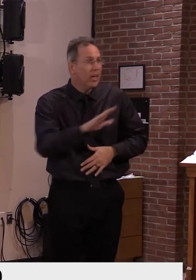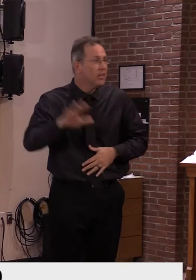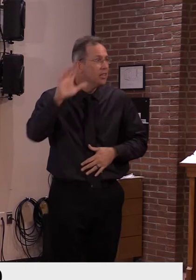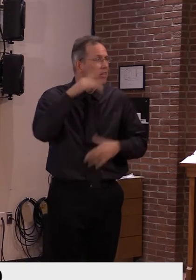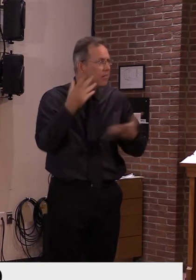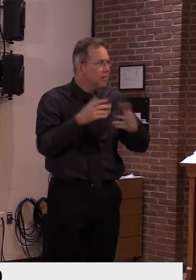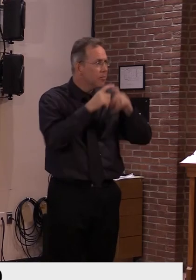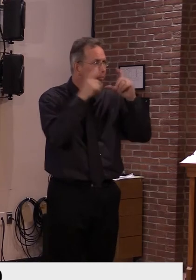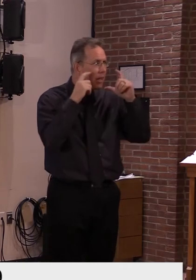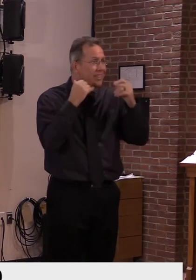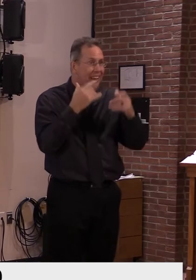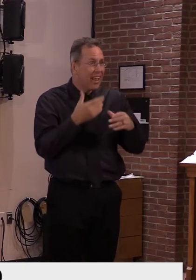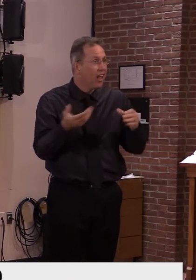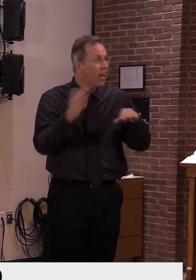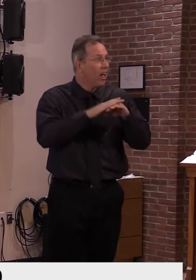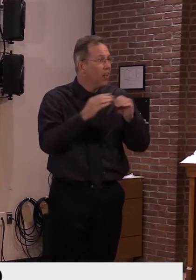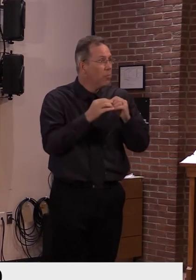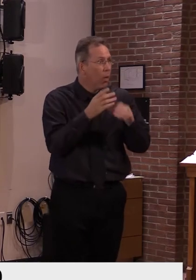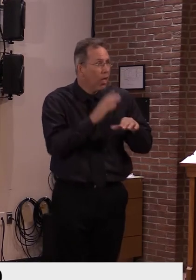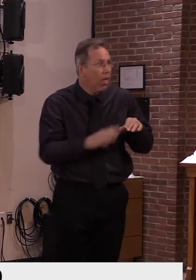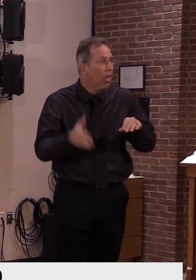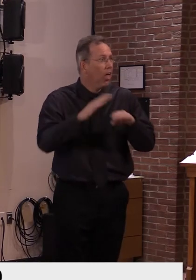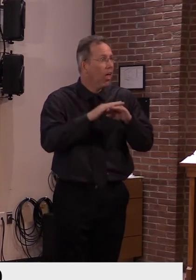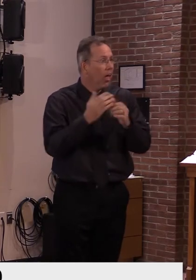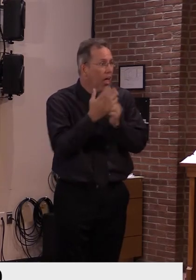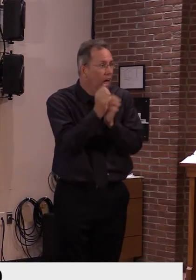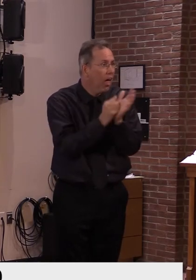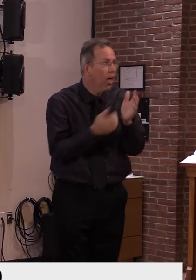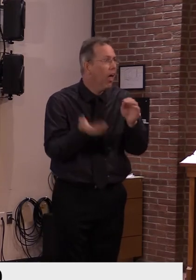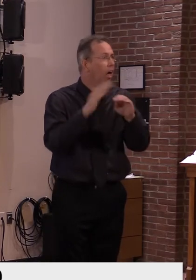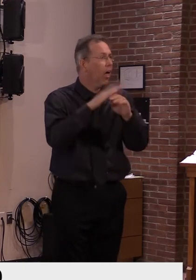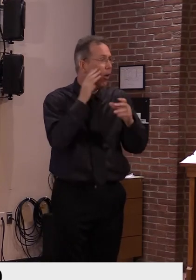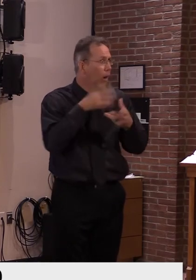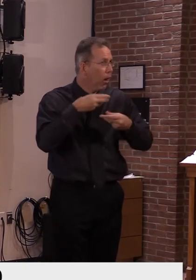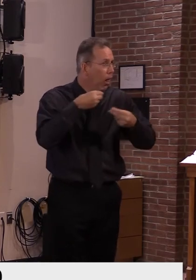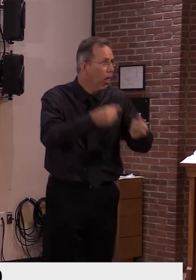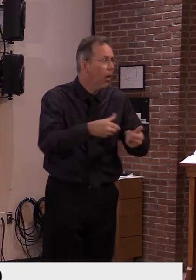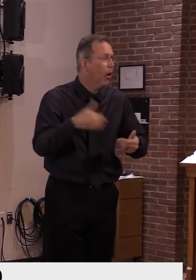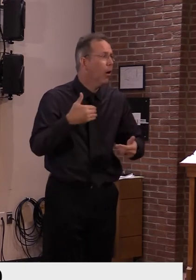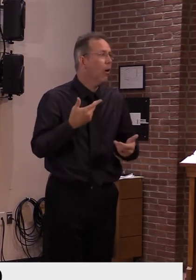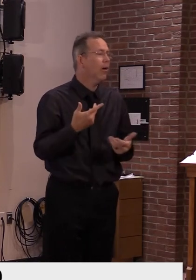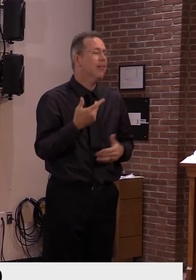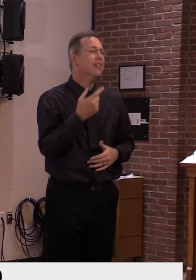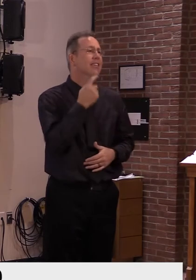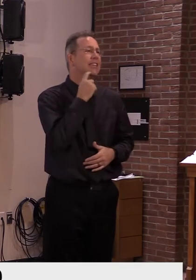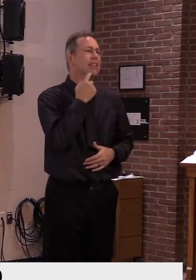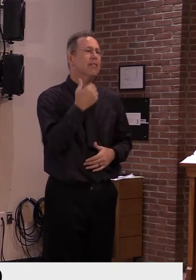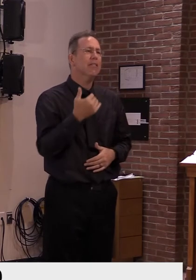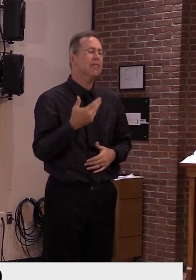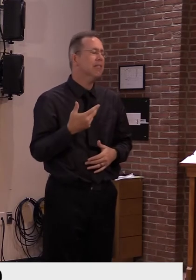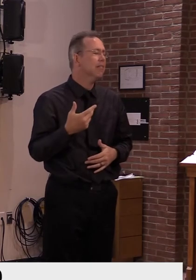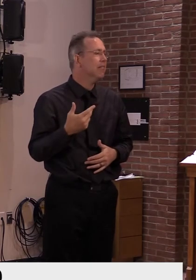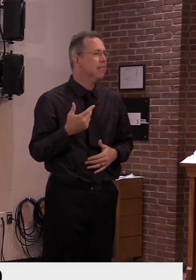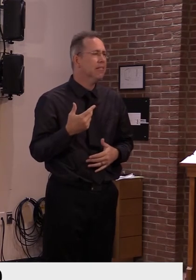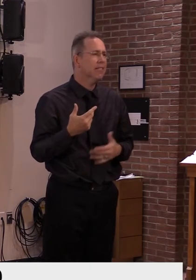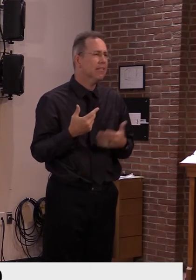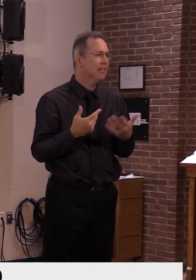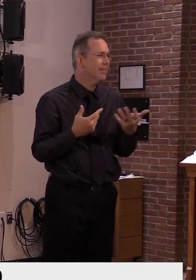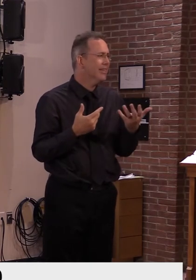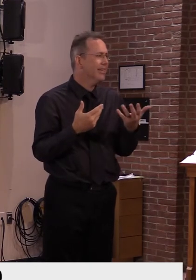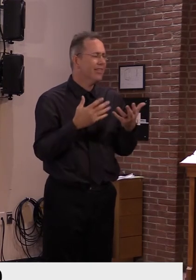Uh, and I'm, I'm actually saying that seriously, but let me make this a broader question so I can